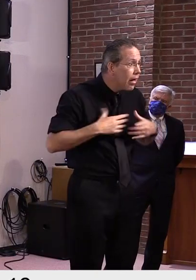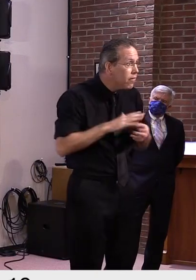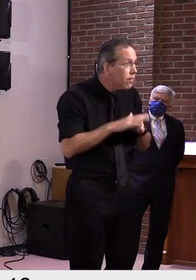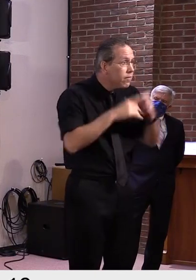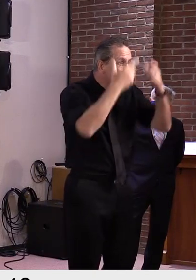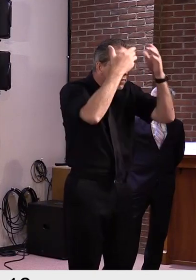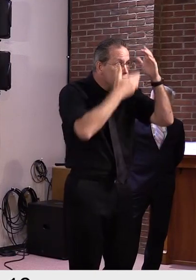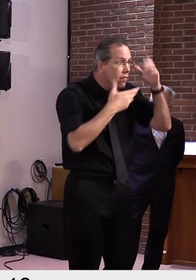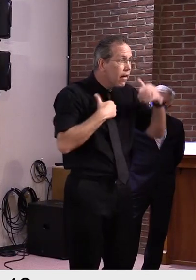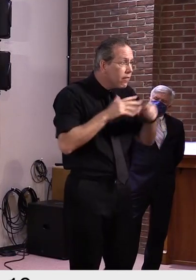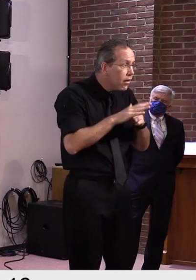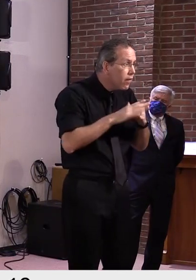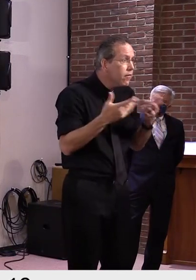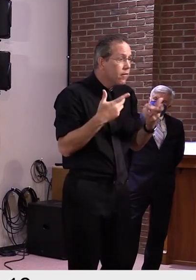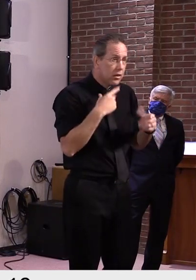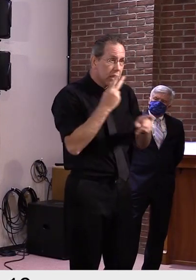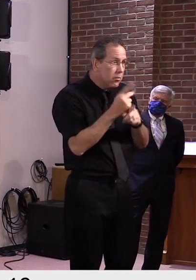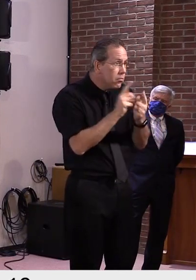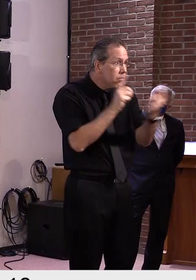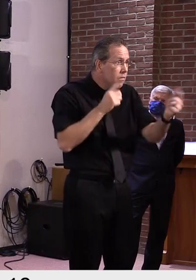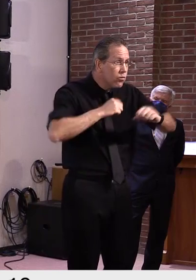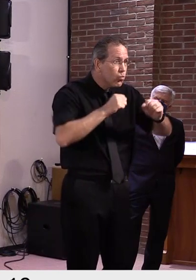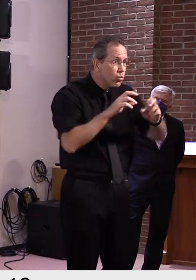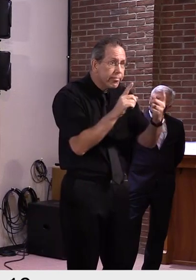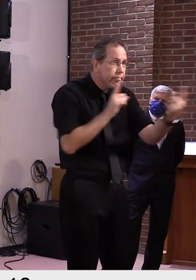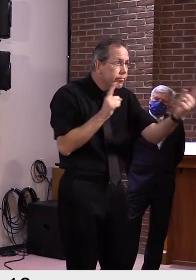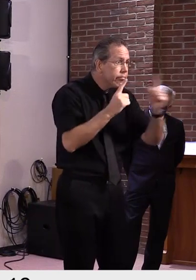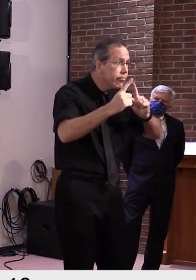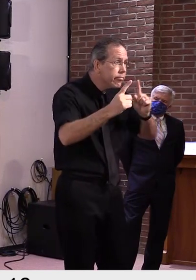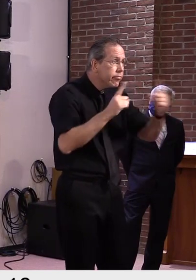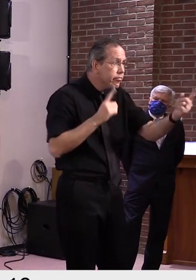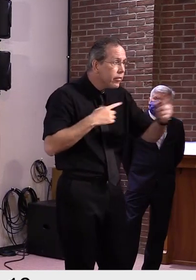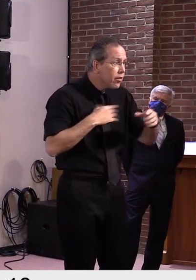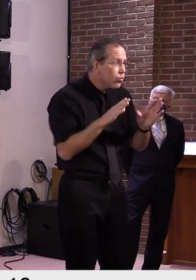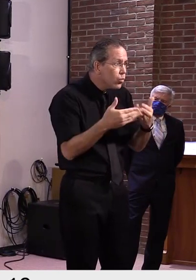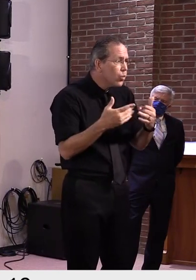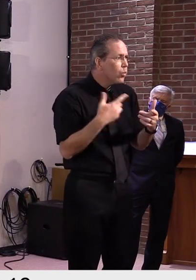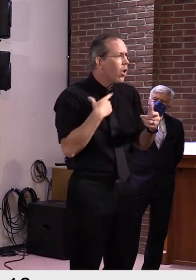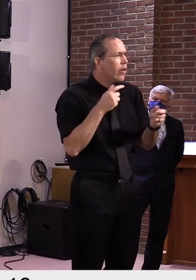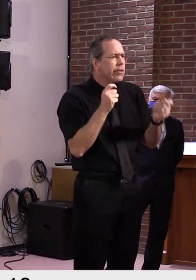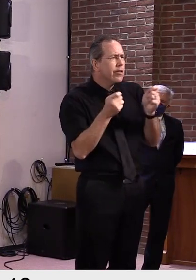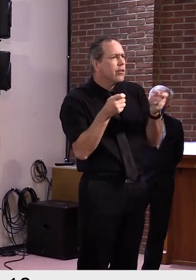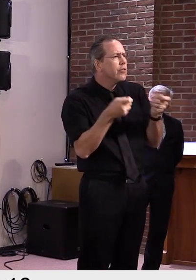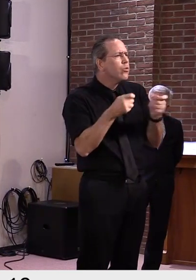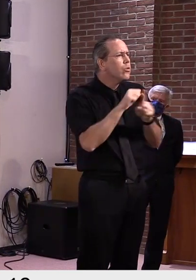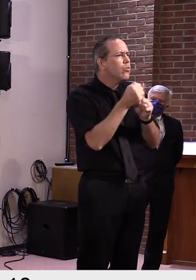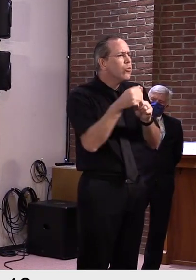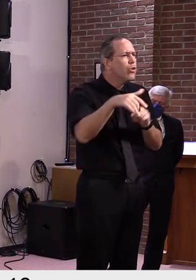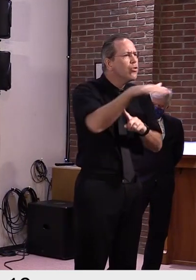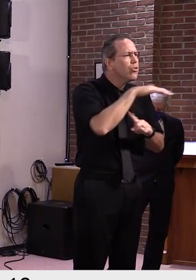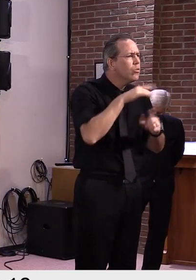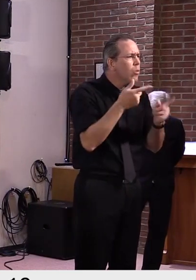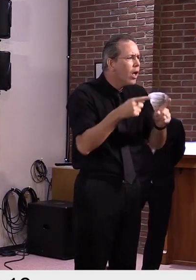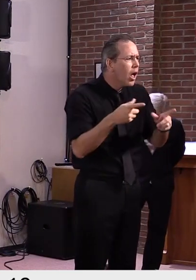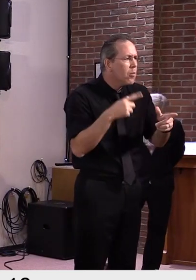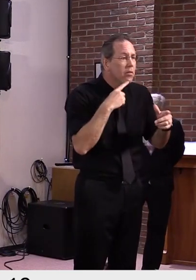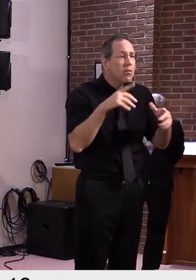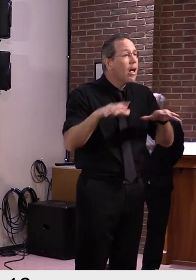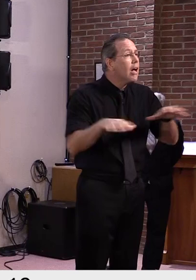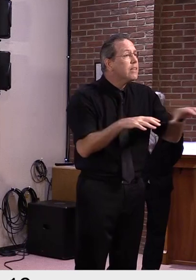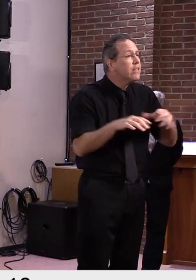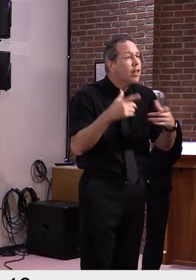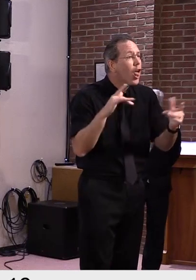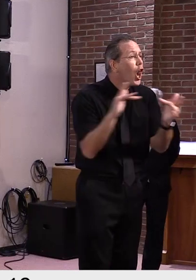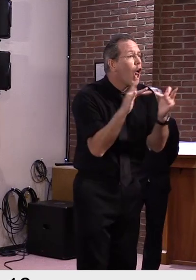large group activities, uh, communal spaces, volunteer and visitor restrictions, building considerations, including vending